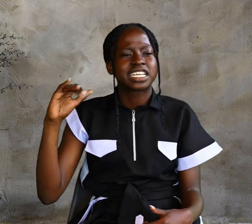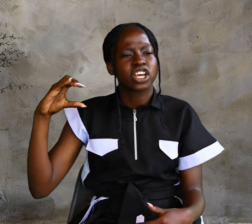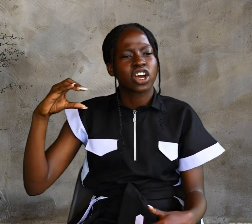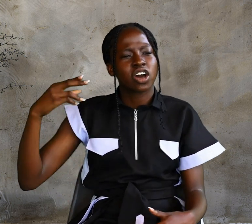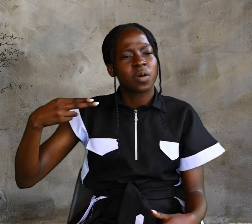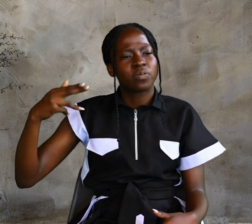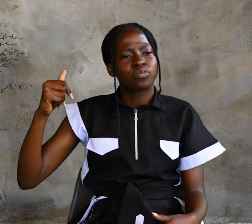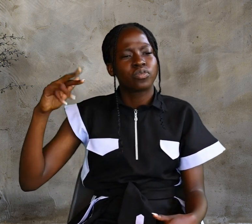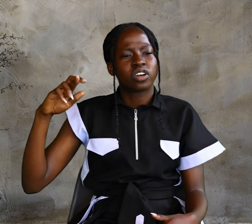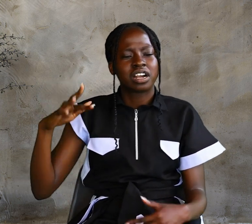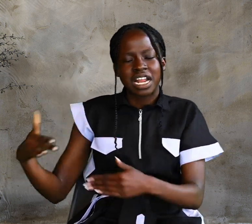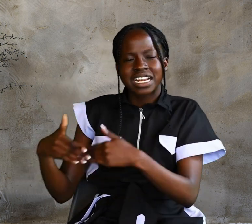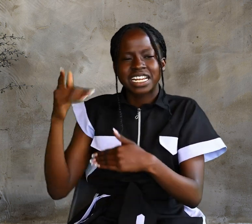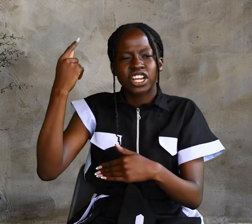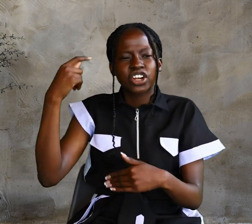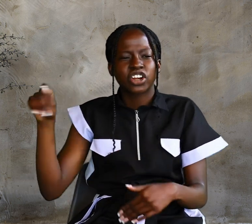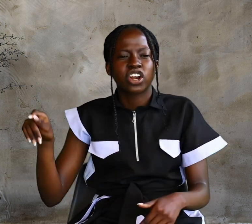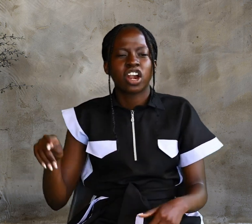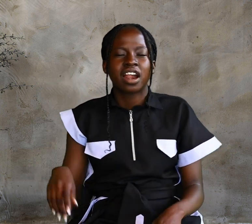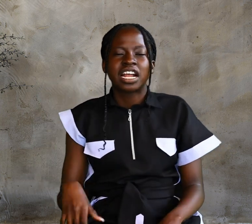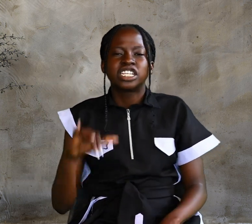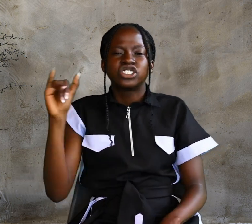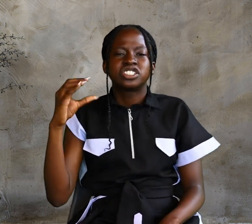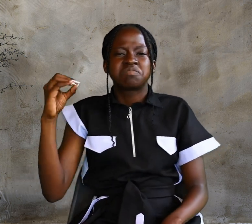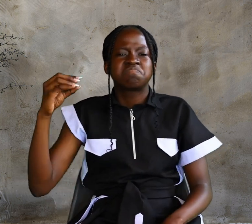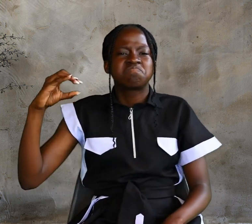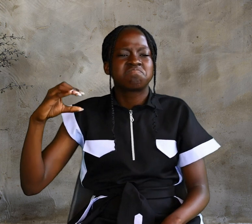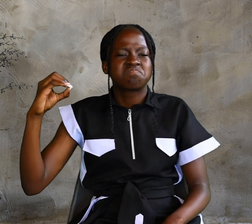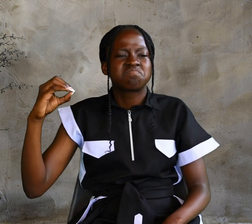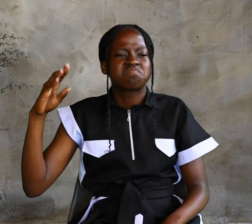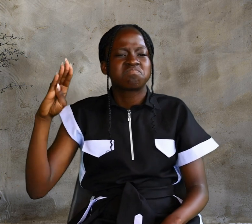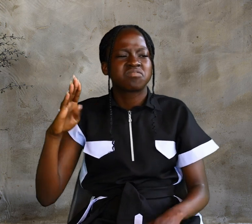the plot of ground Jacob had given to his son Joseph.